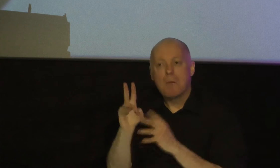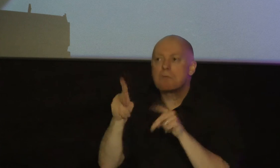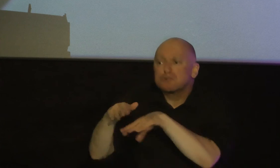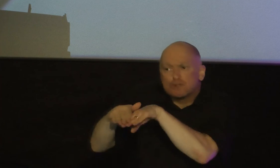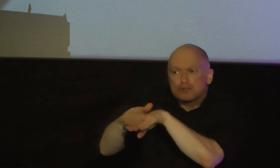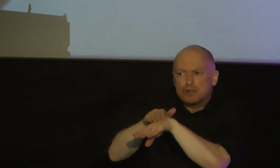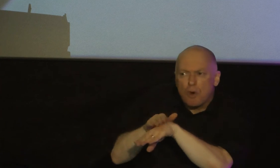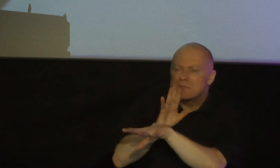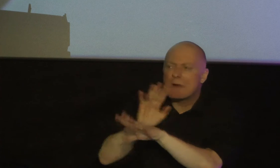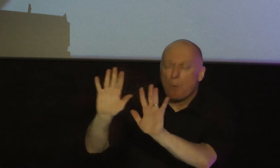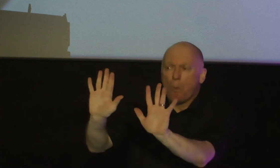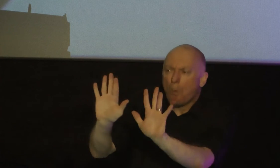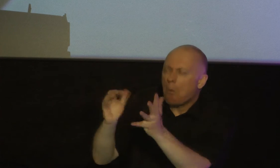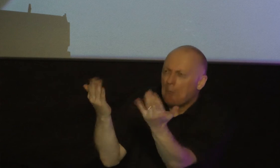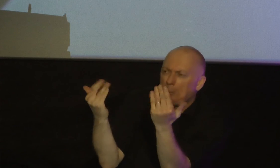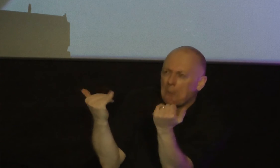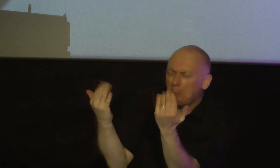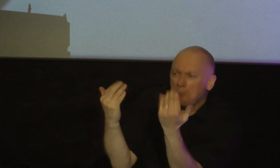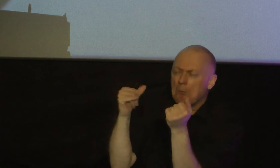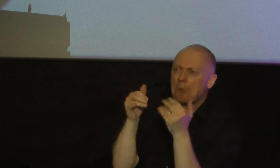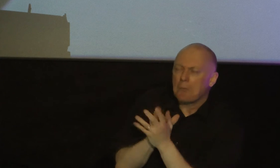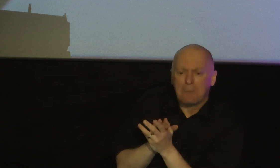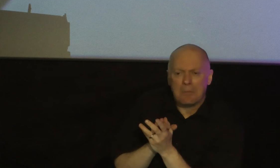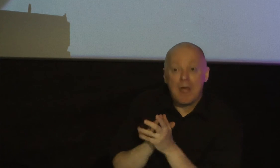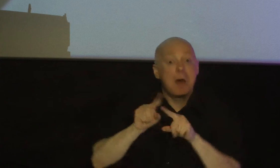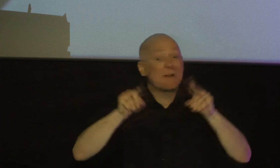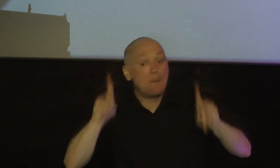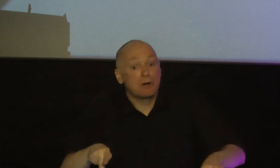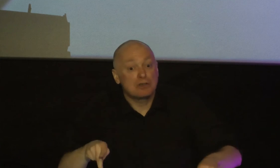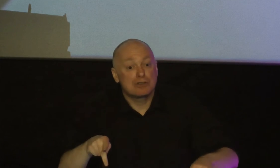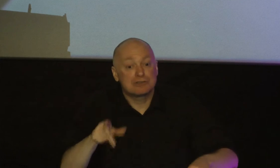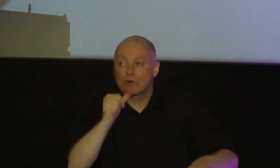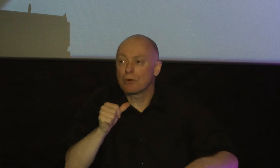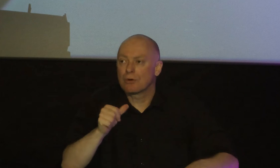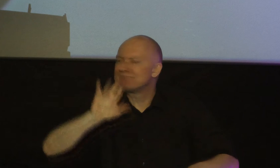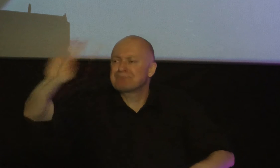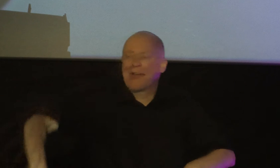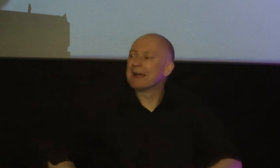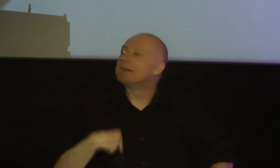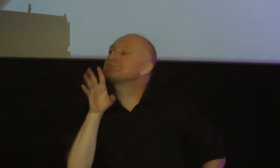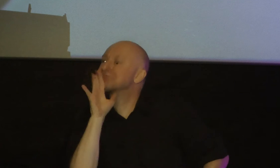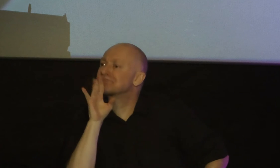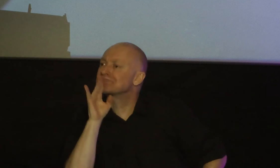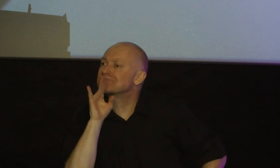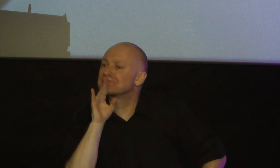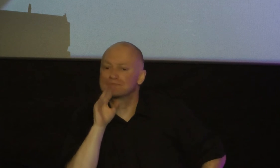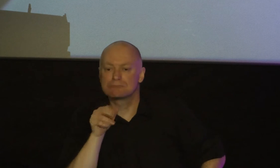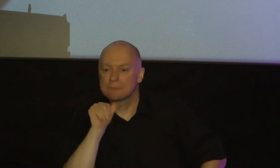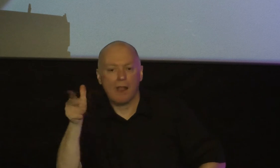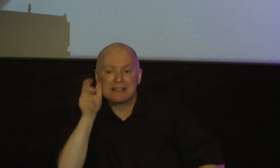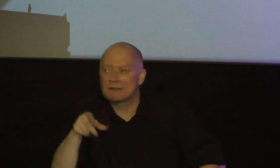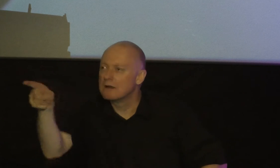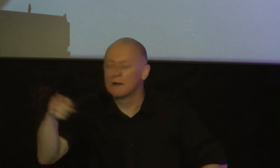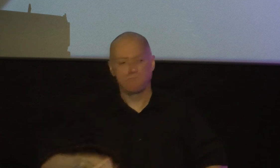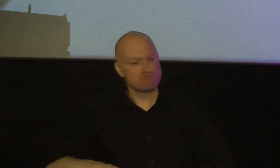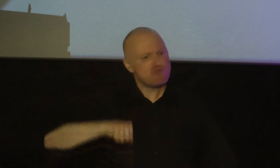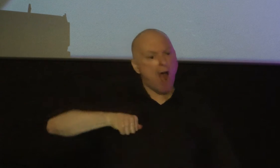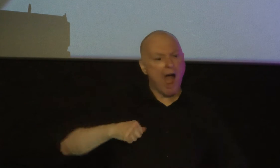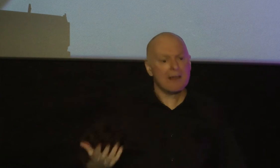there is humility and wisdom but the one who is quick to speak and slow to listen there is pride because they